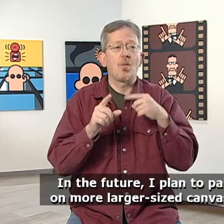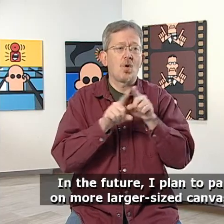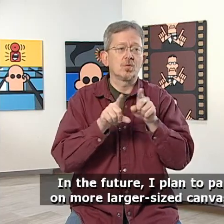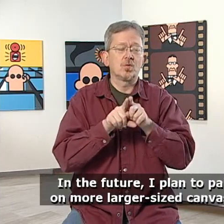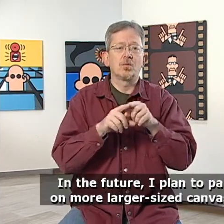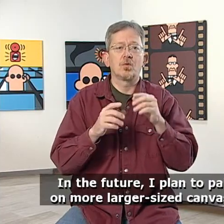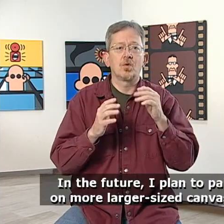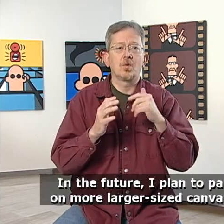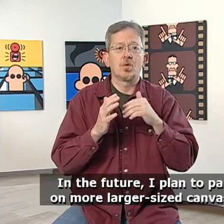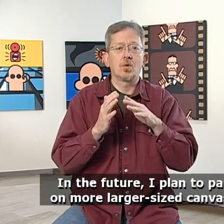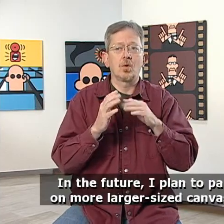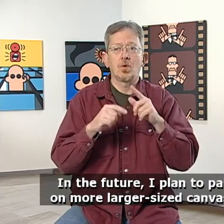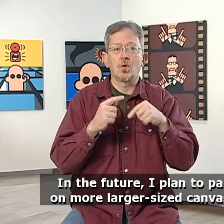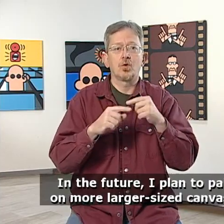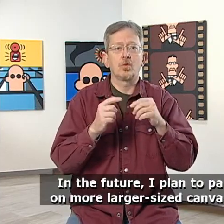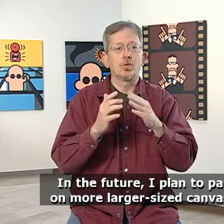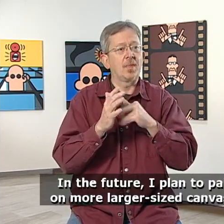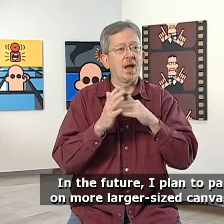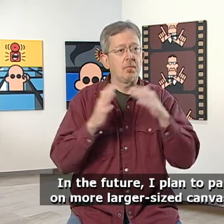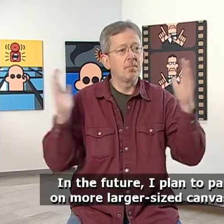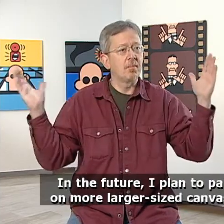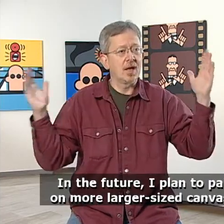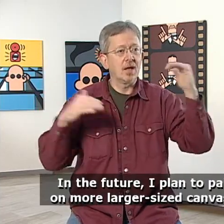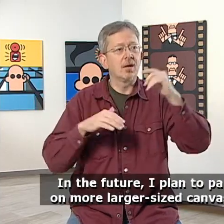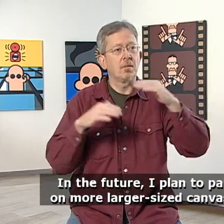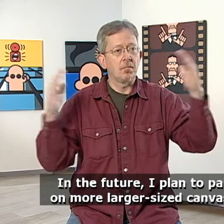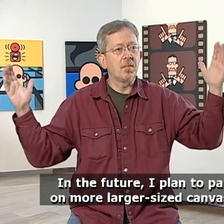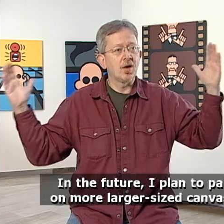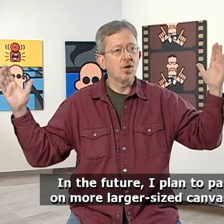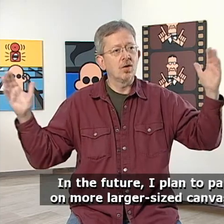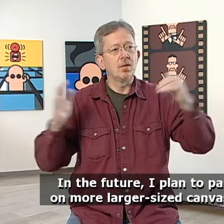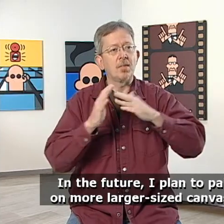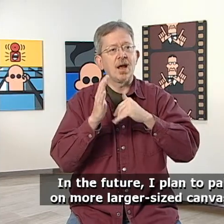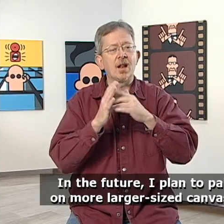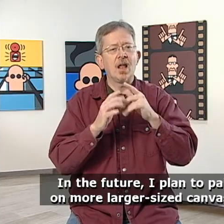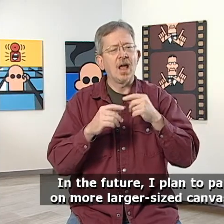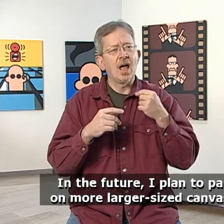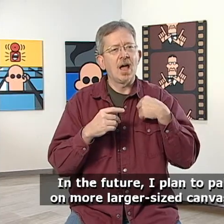In the future, I plan to paint on more larger-sized canvases.